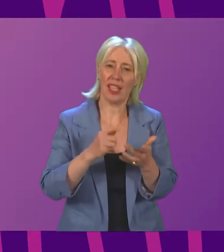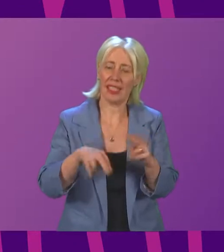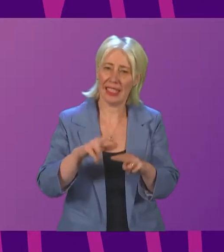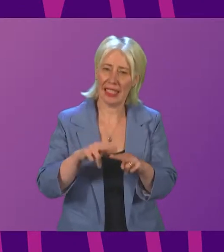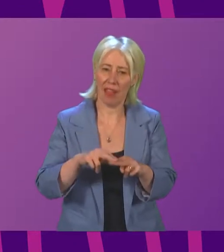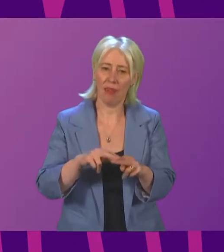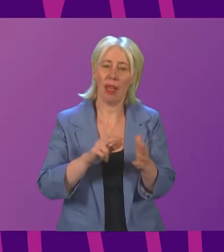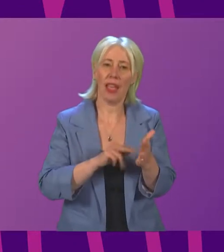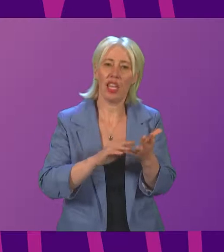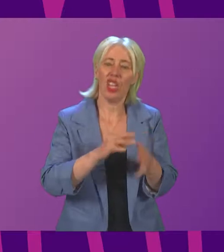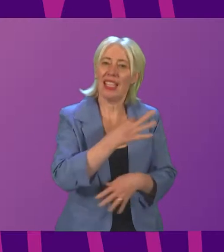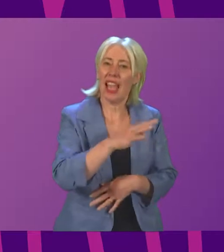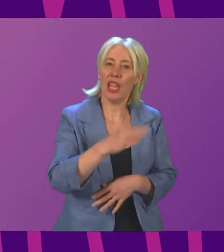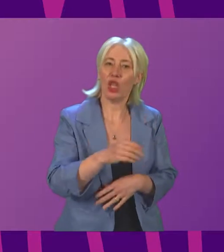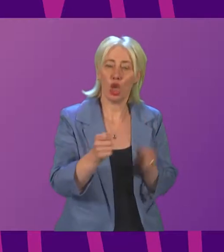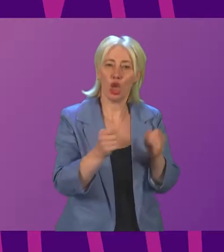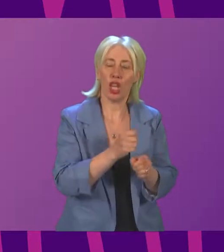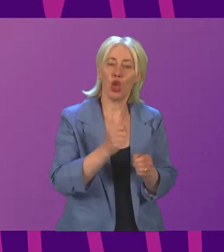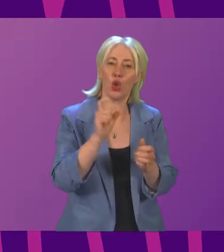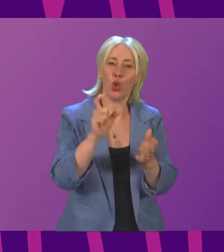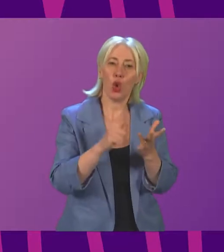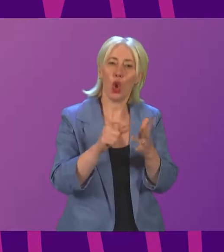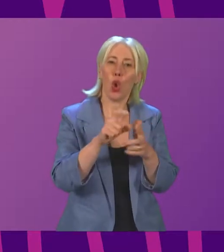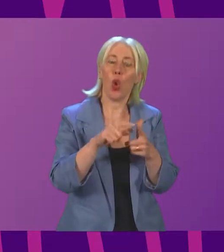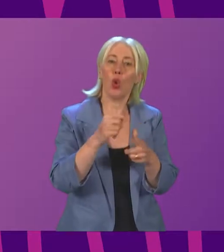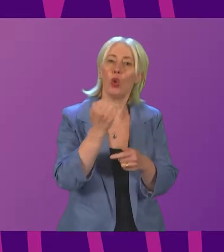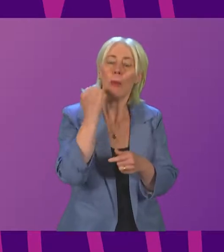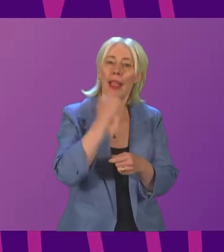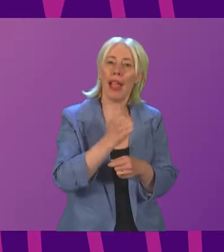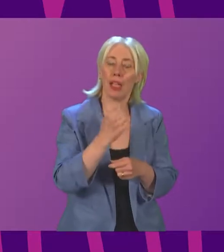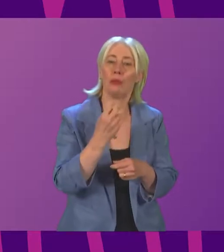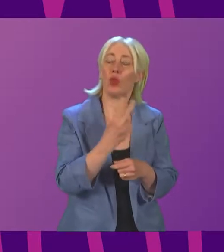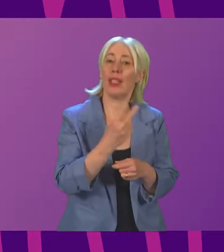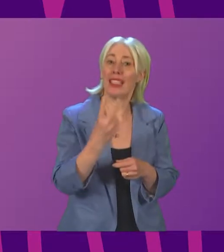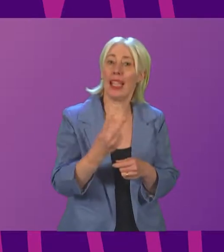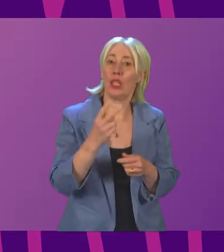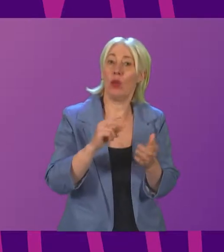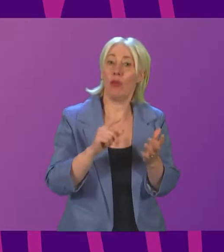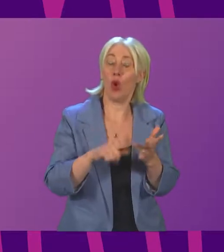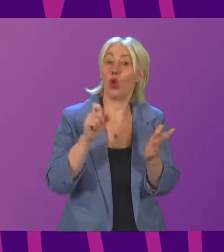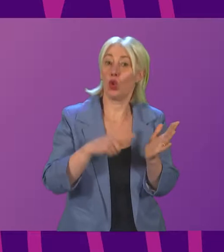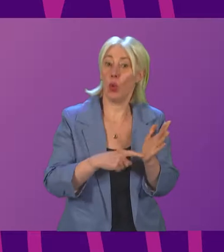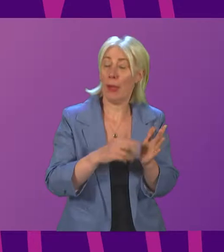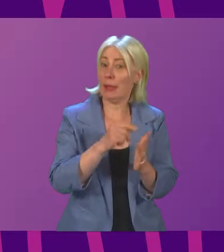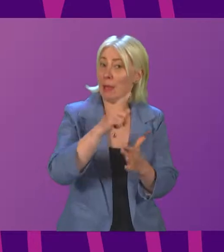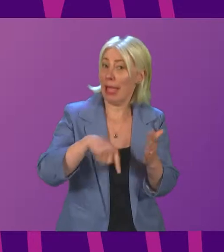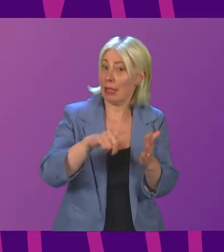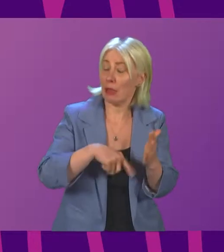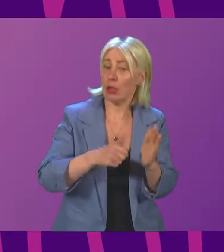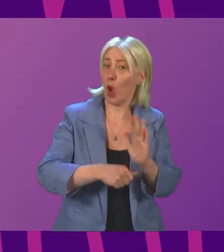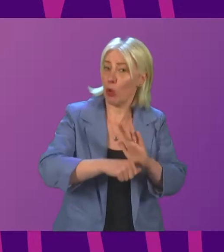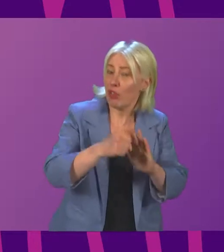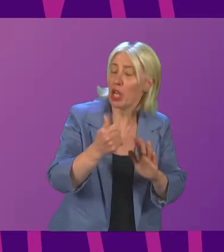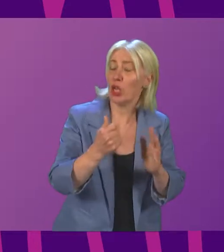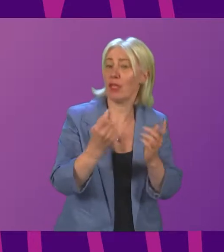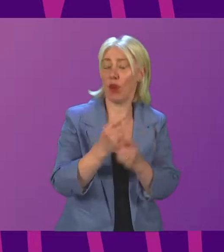moved to Code Black on the 22nd of October, and that resulted in some cancer operations being cancelled for patients who were already